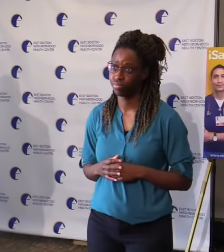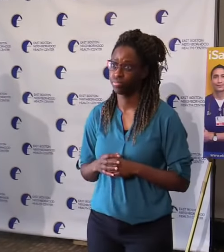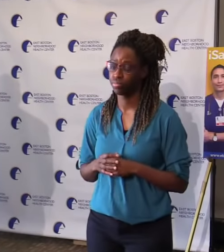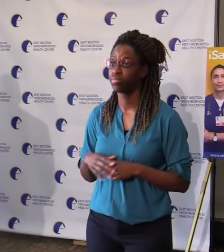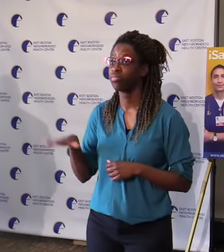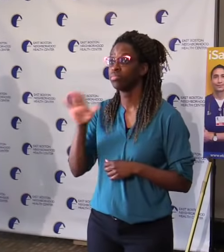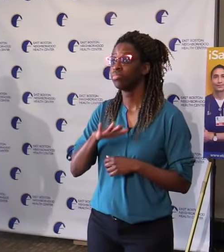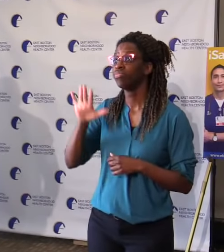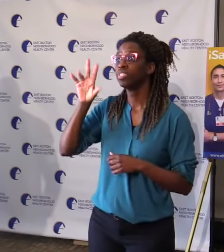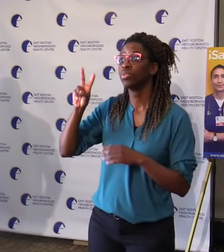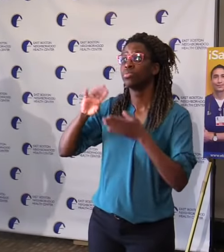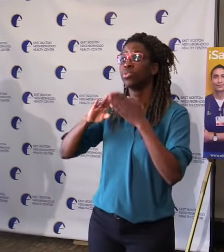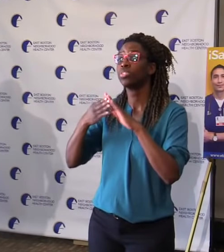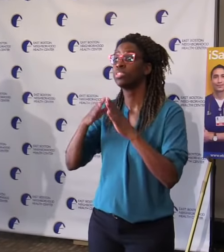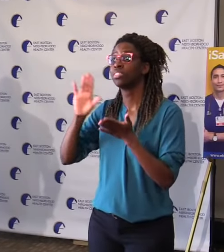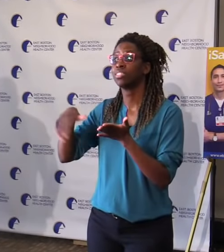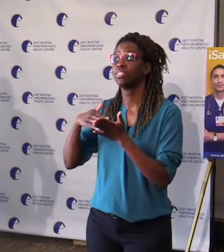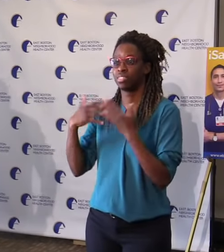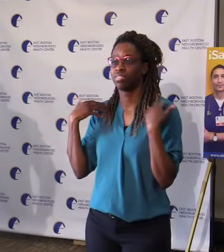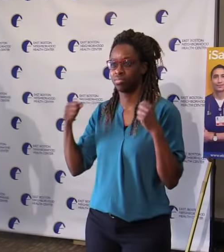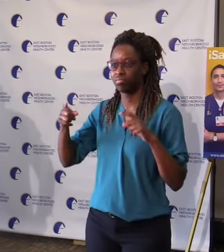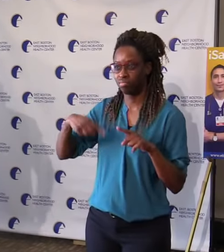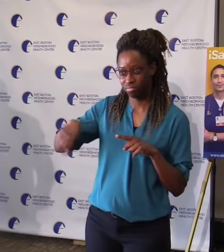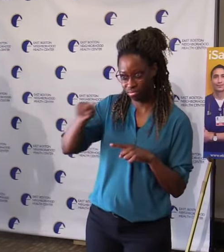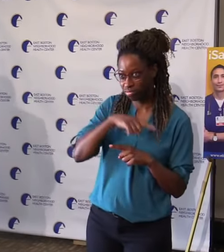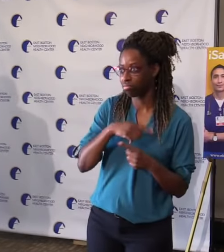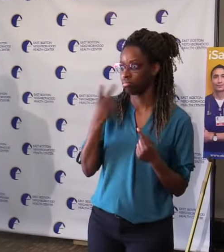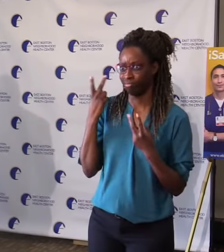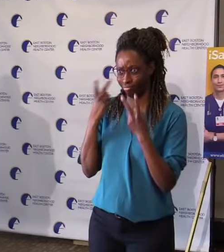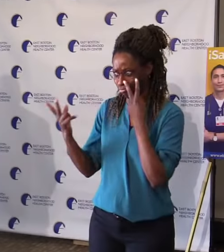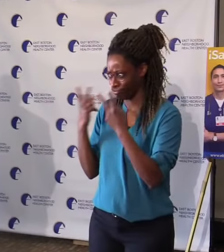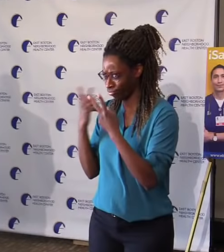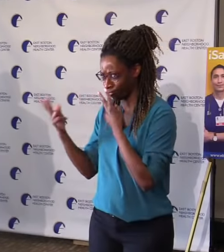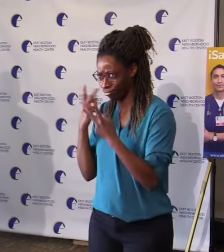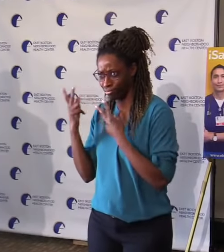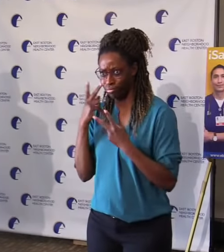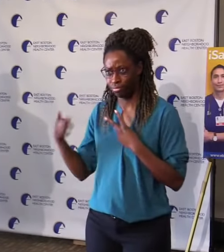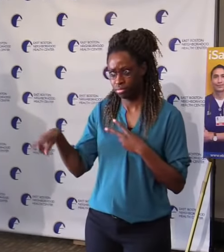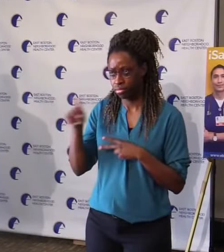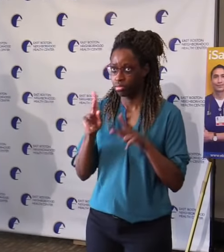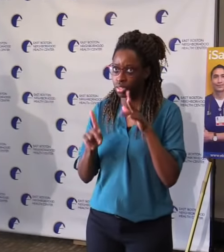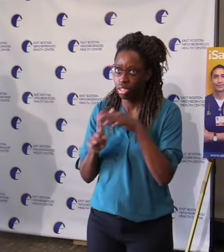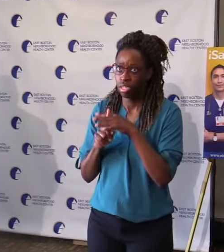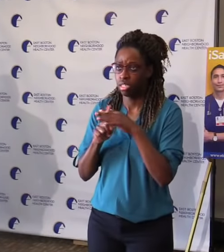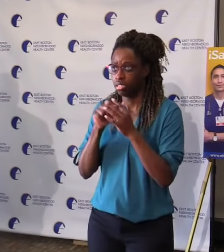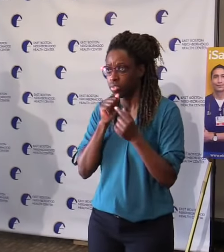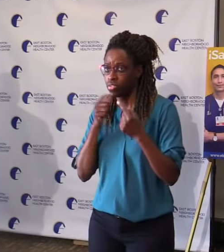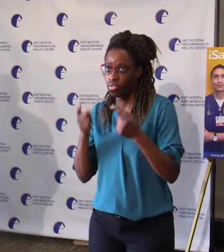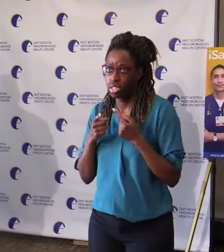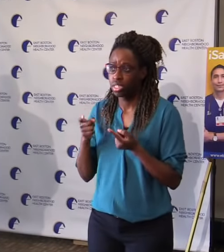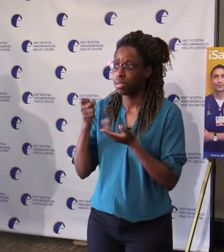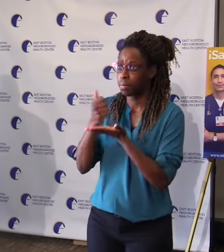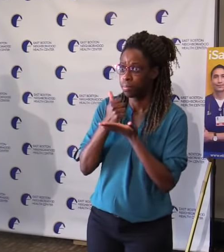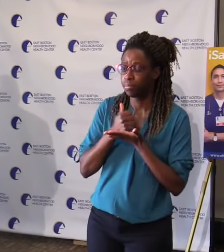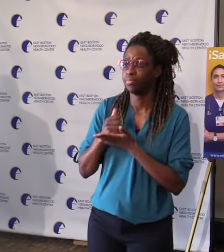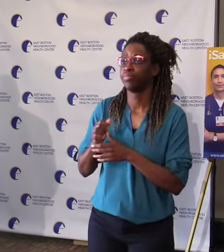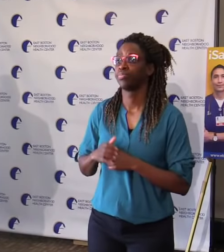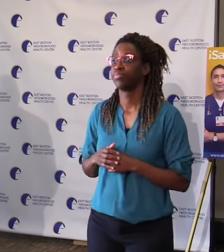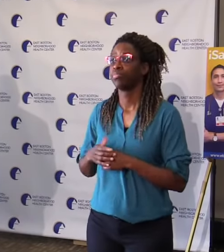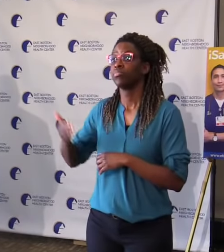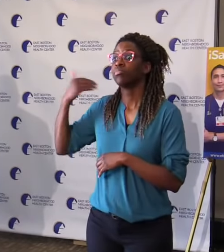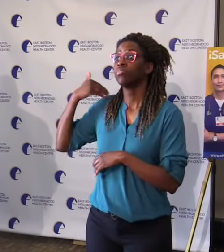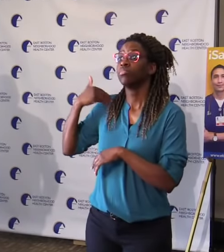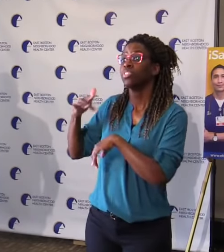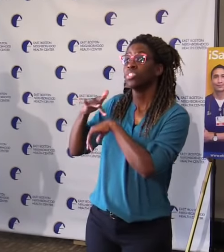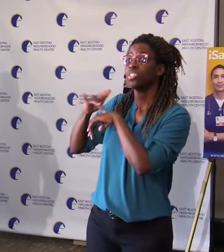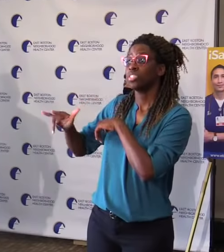every day. In the earliest days of the pandemic, health centers figured out how to stand up COVID-19 testing and telehealth, and